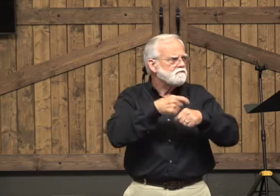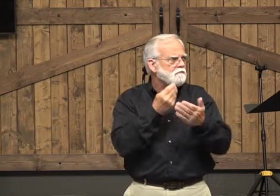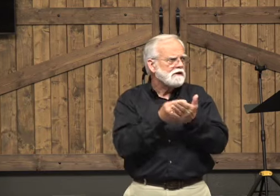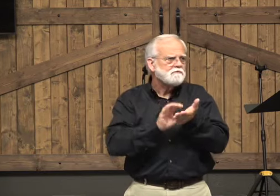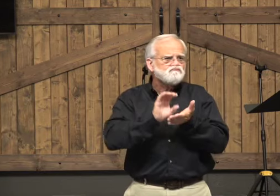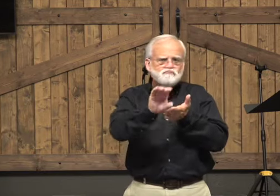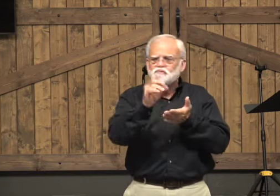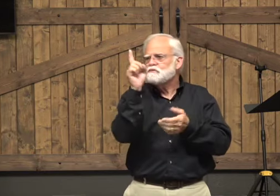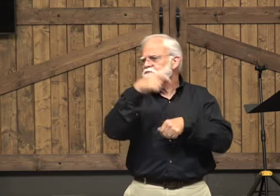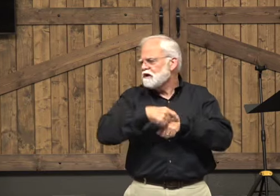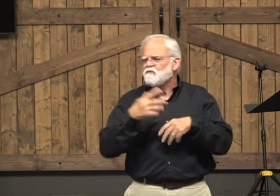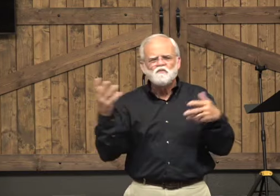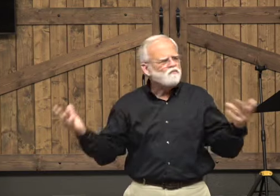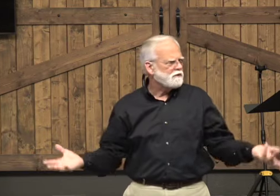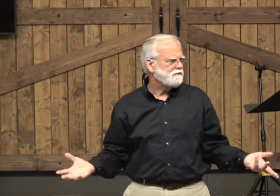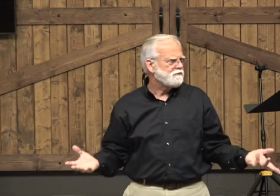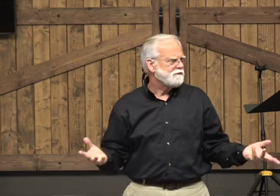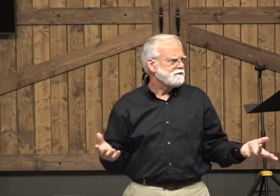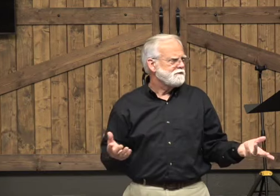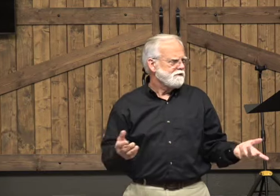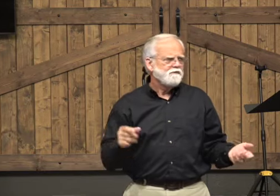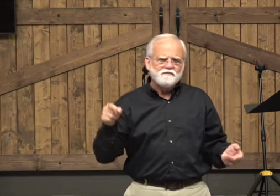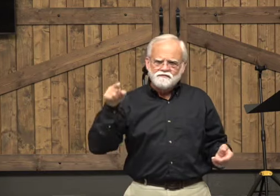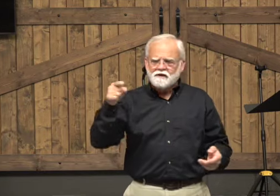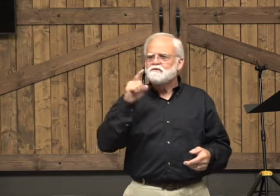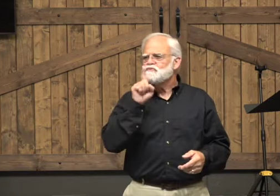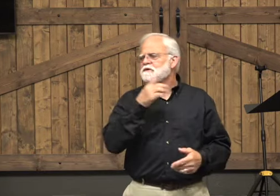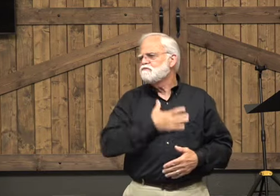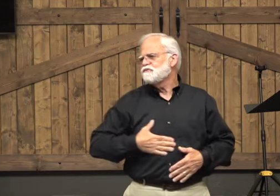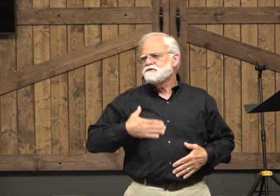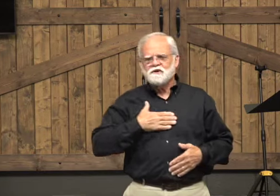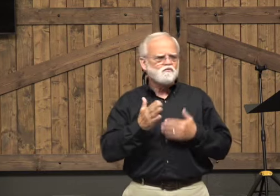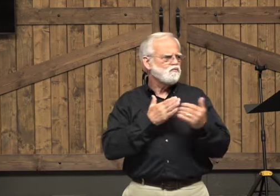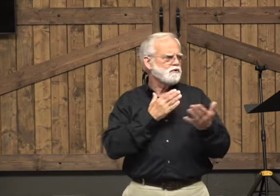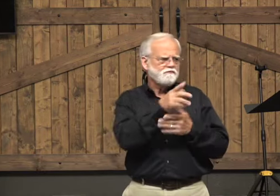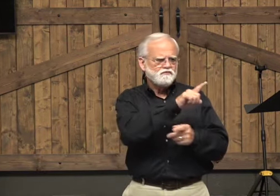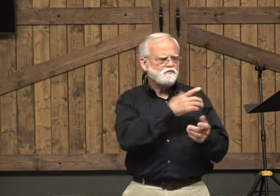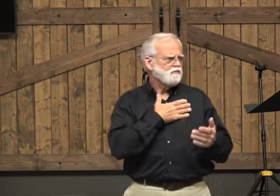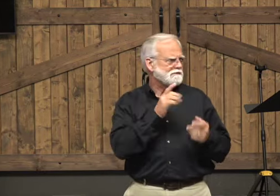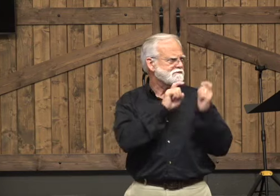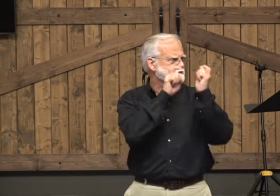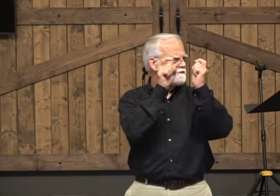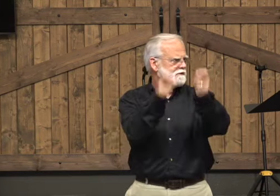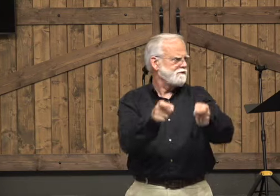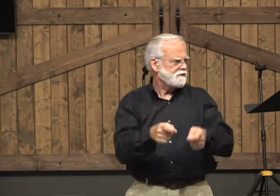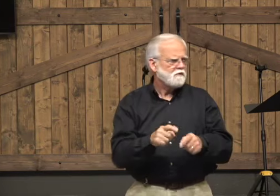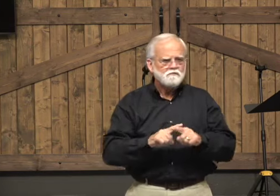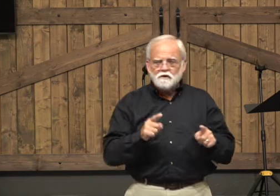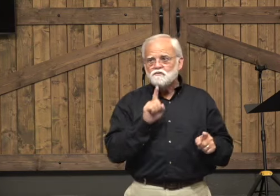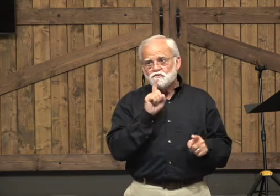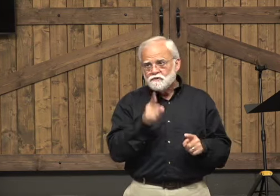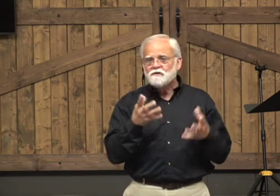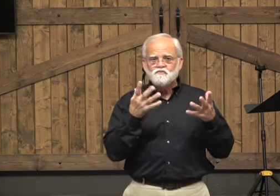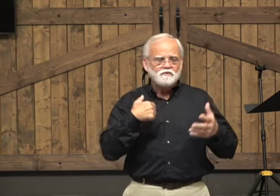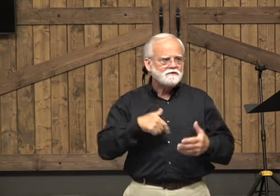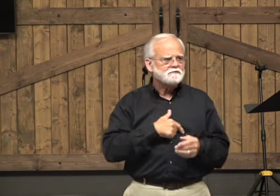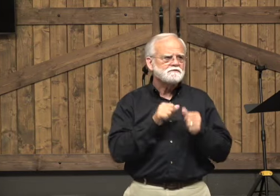If you want to support me one time, and that is for us to appreciate whatever you do.